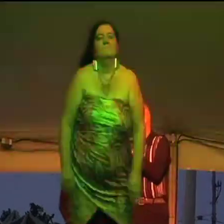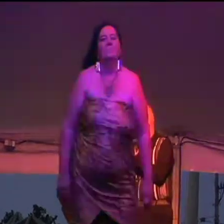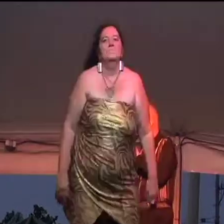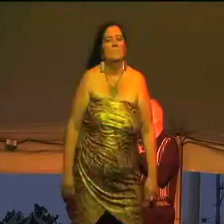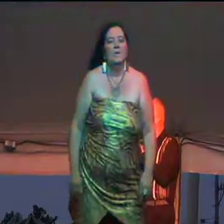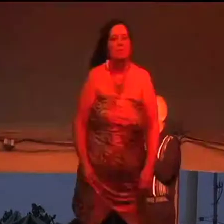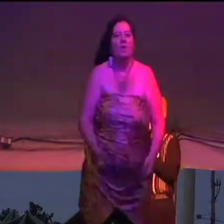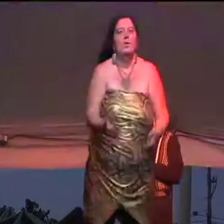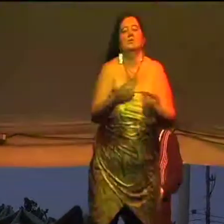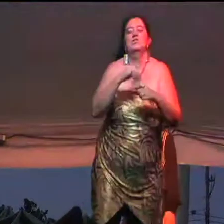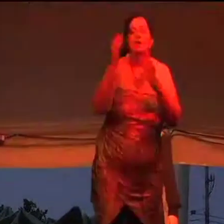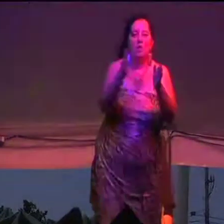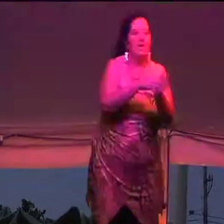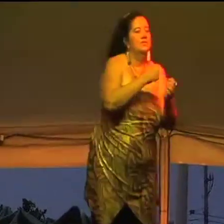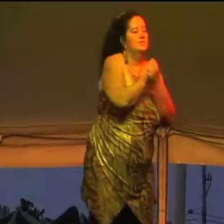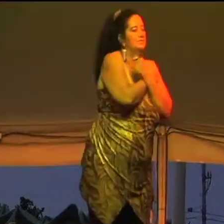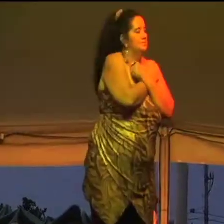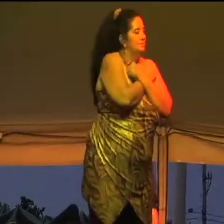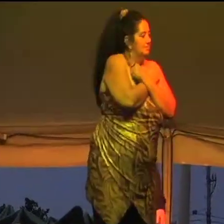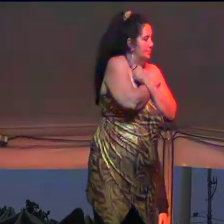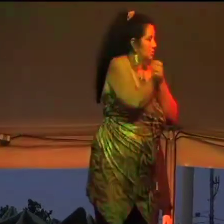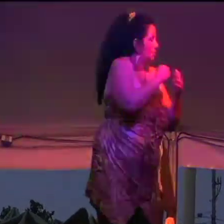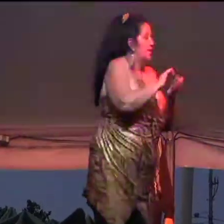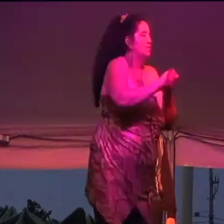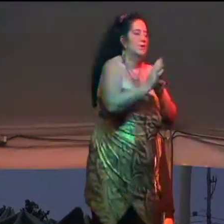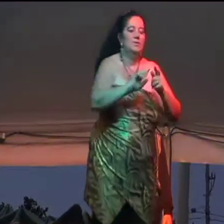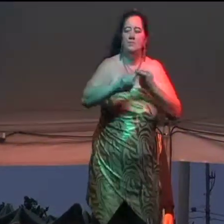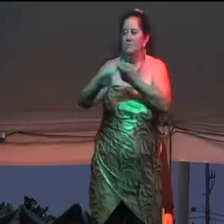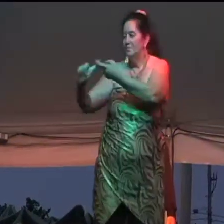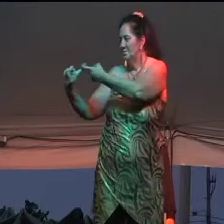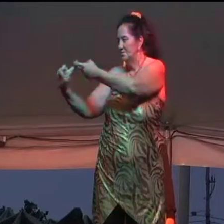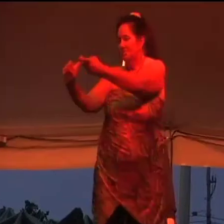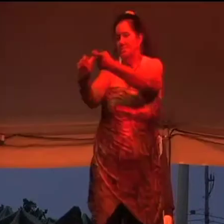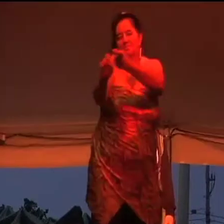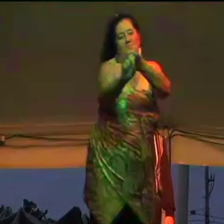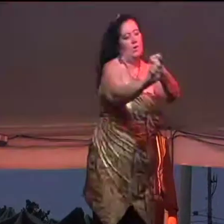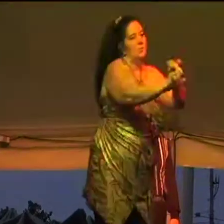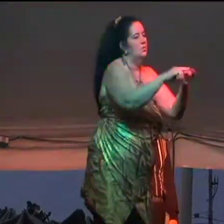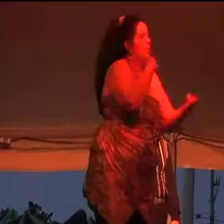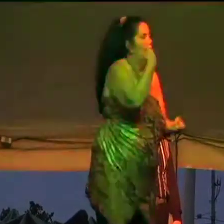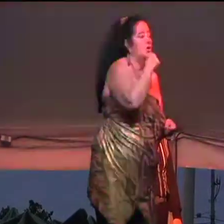That we can all share love, peace and friendship No matter who we are